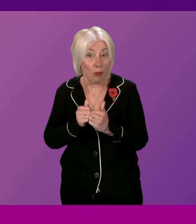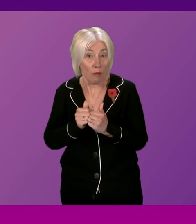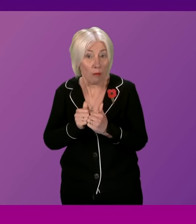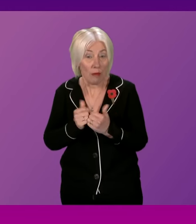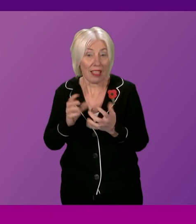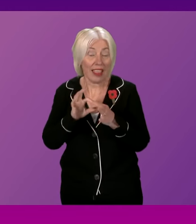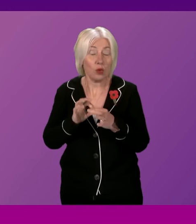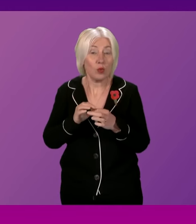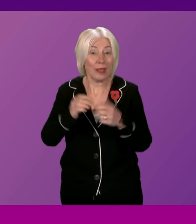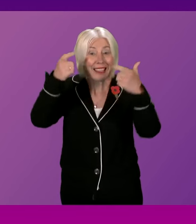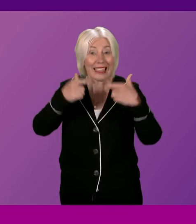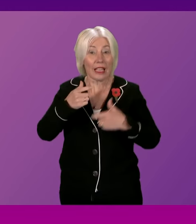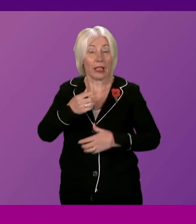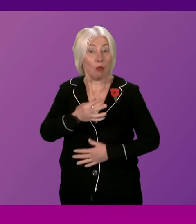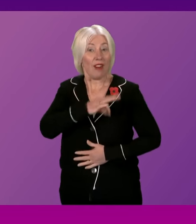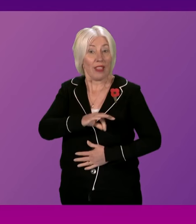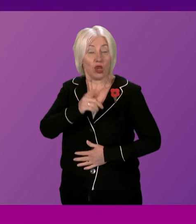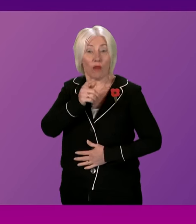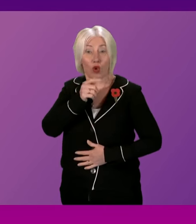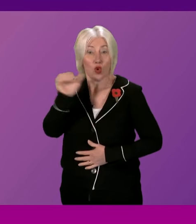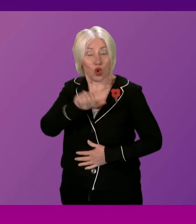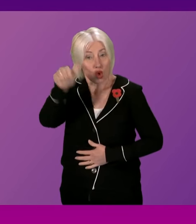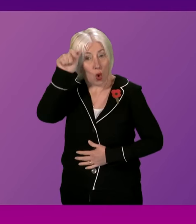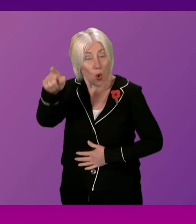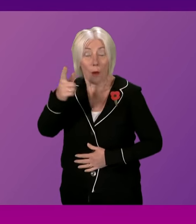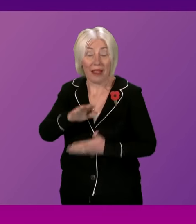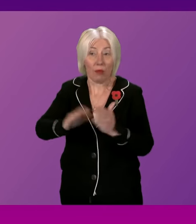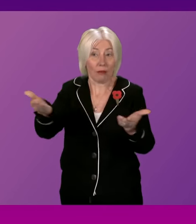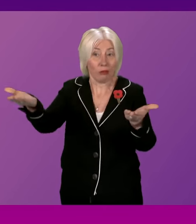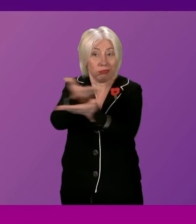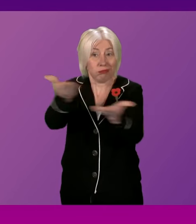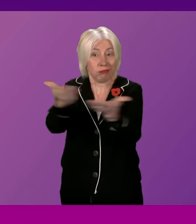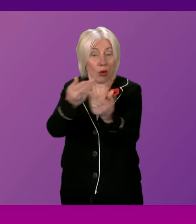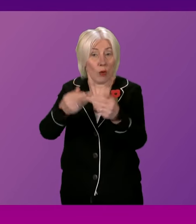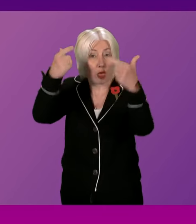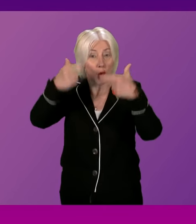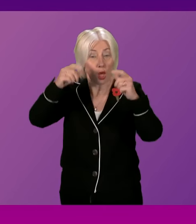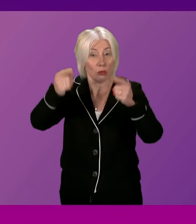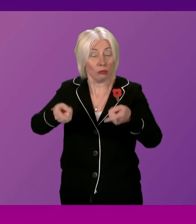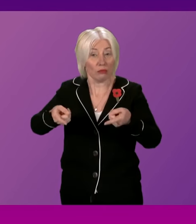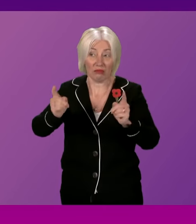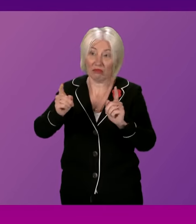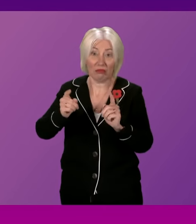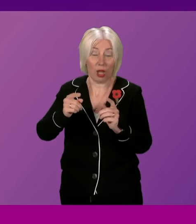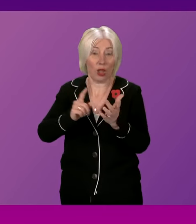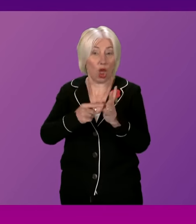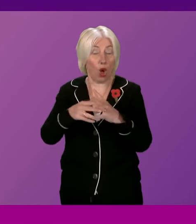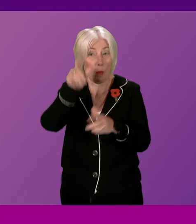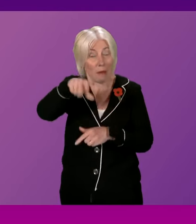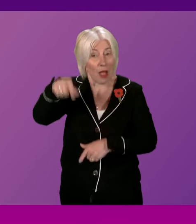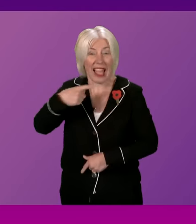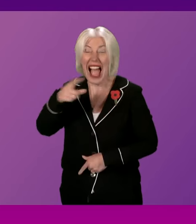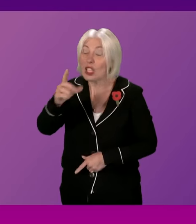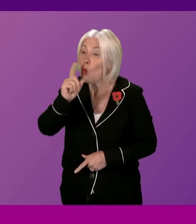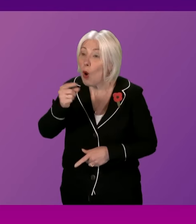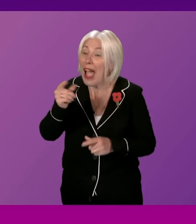legal privilege. And therefore, of course, a discussion would have to take place with our law officers in relation to what can be unredacted. Where we can